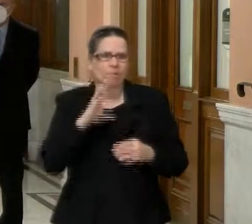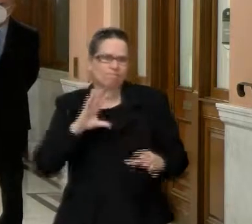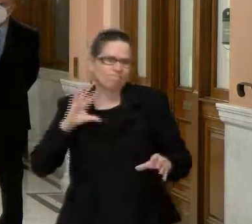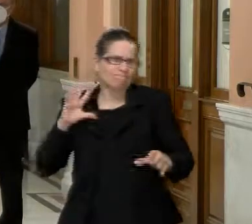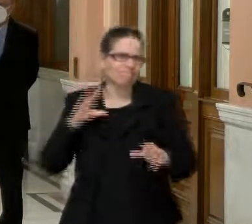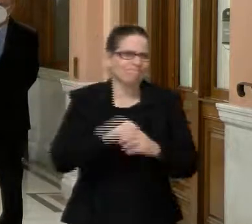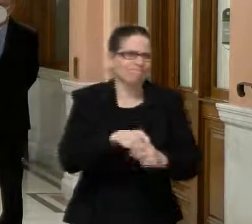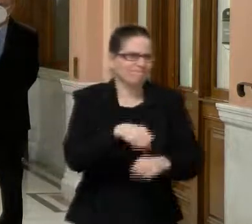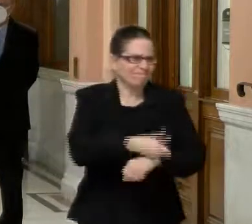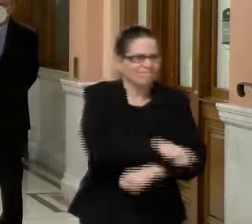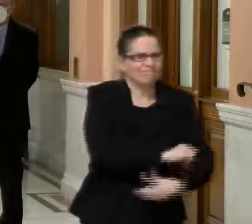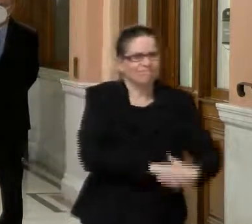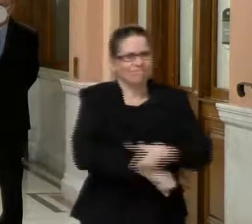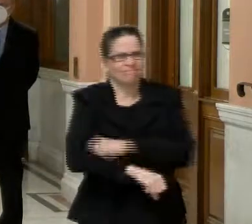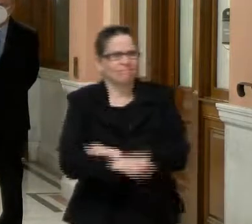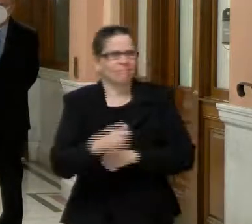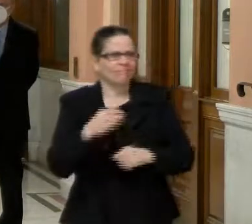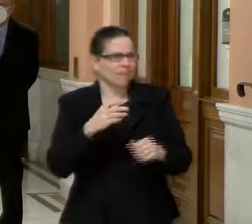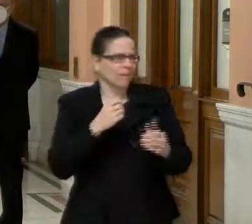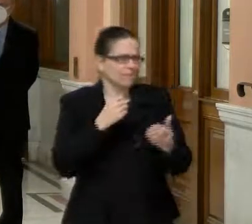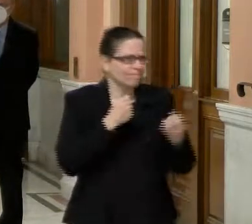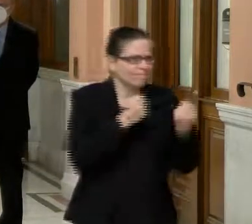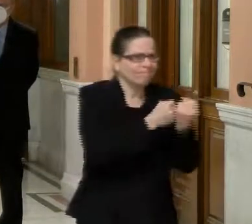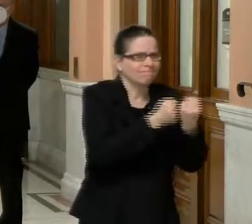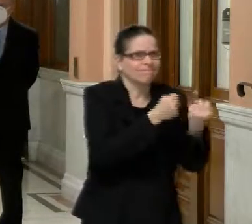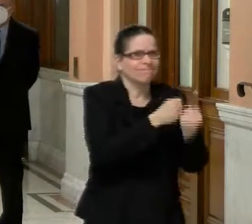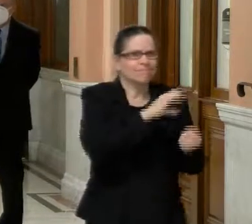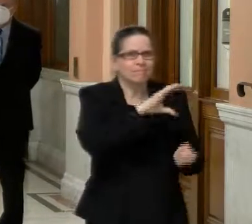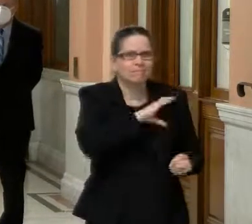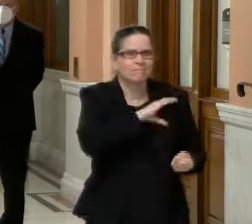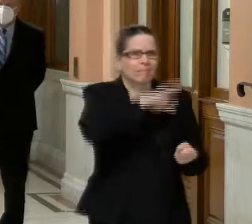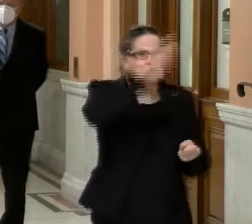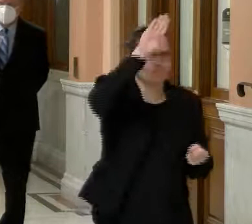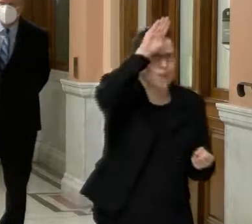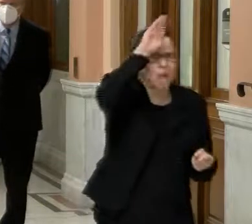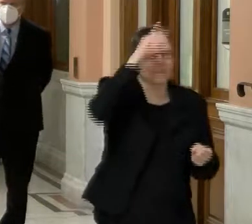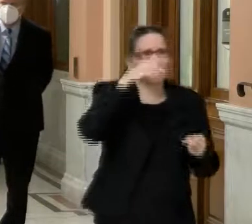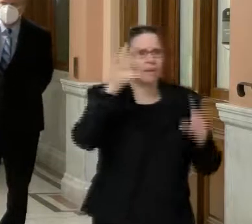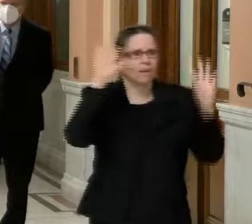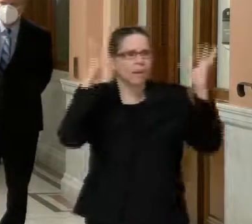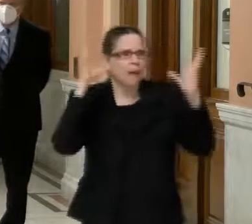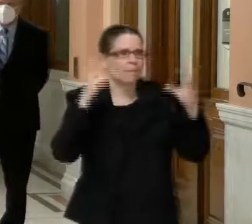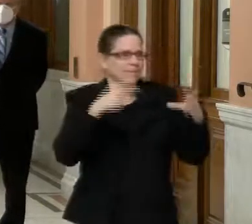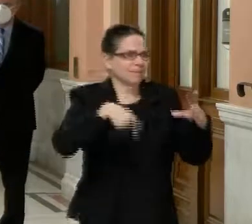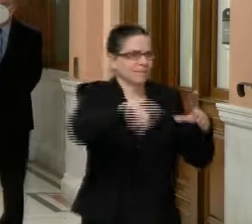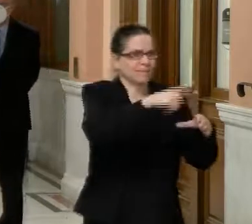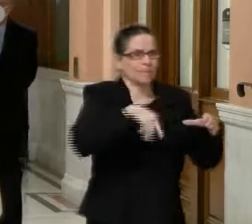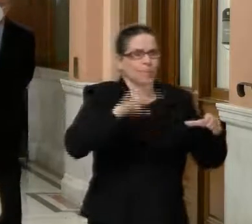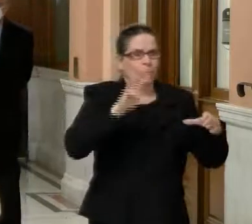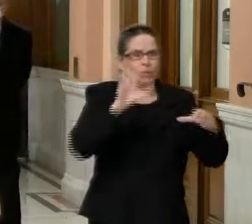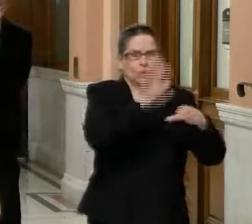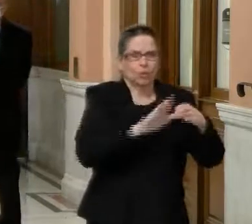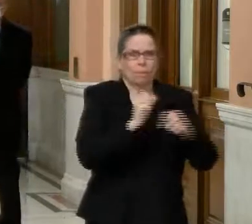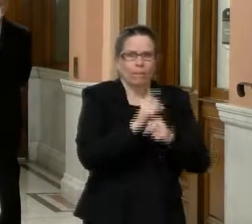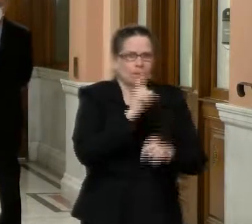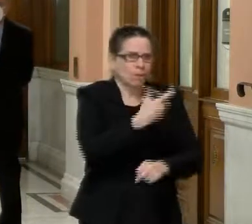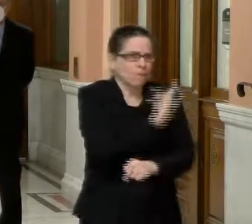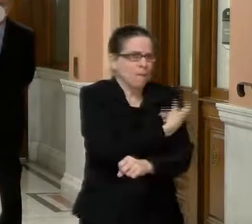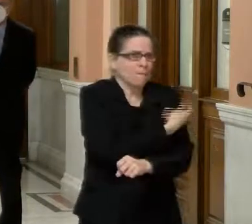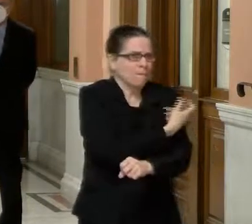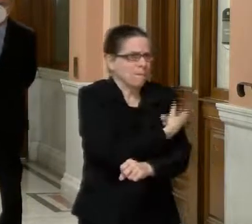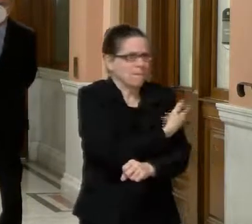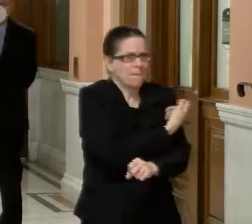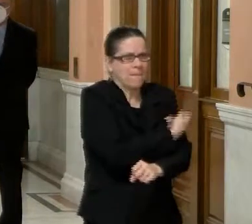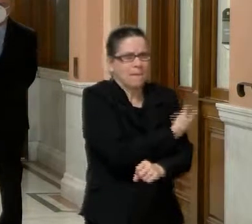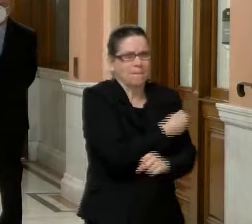first responders and our Alliance towns first responders vaccinated at our EDS site, uh, uh, at the senior center